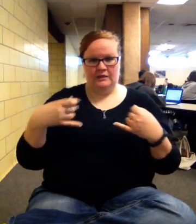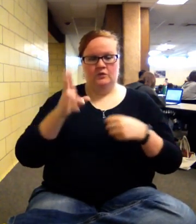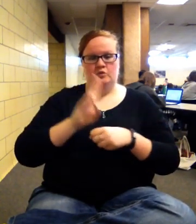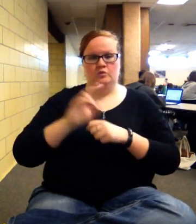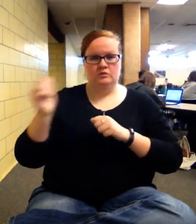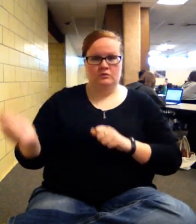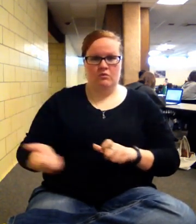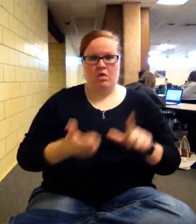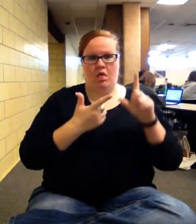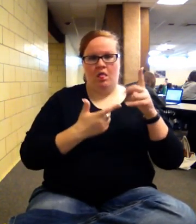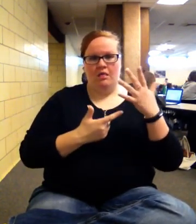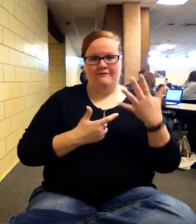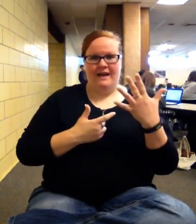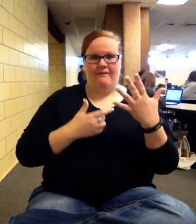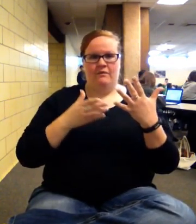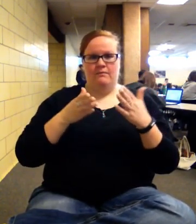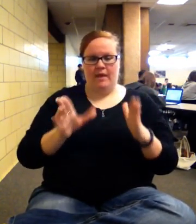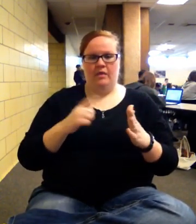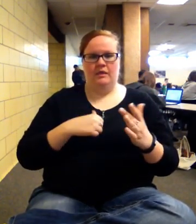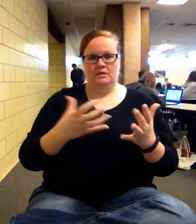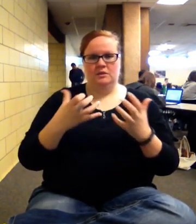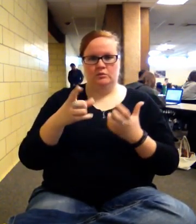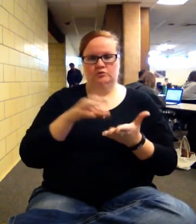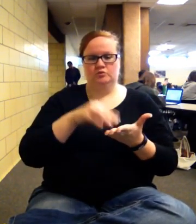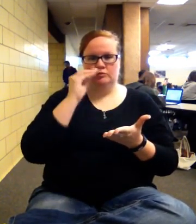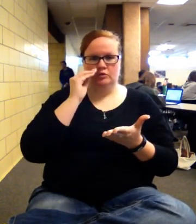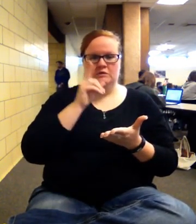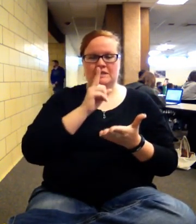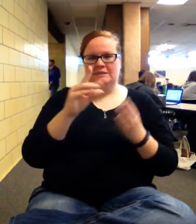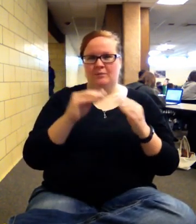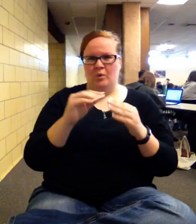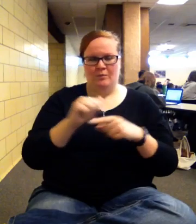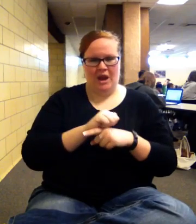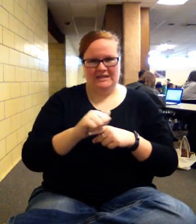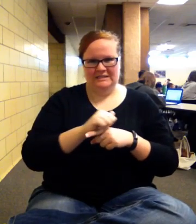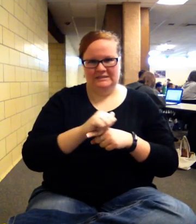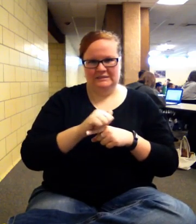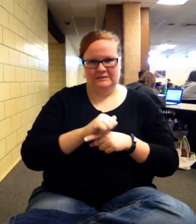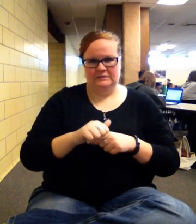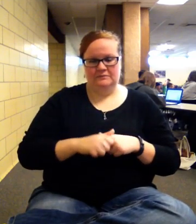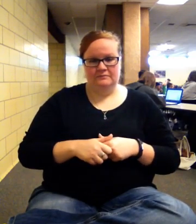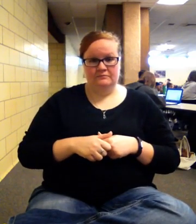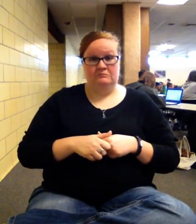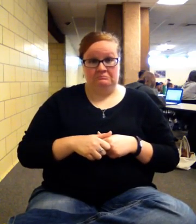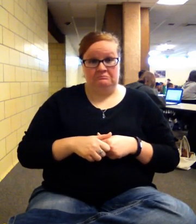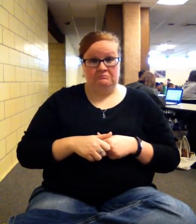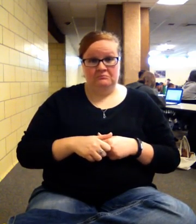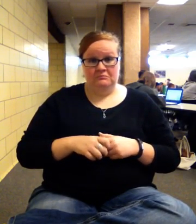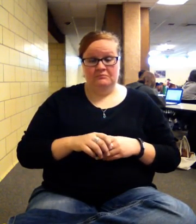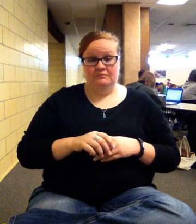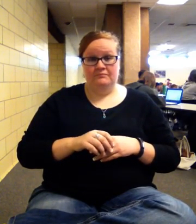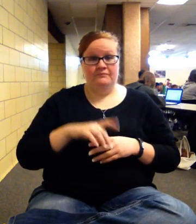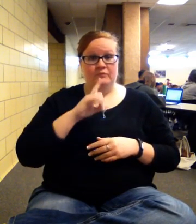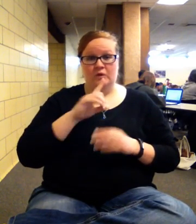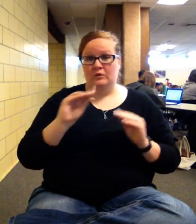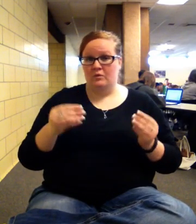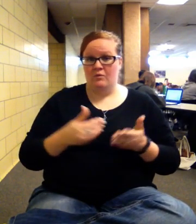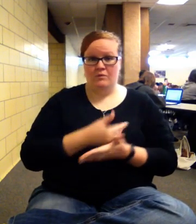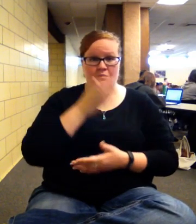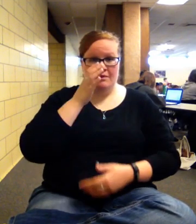the five methods that I want you to do. So it's just more practice. So there's really no new concepts that start to stick